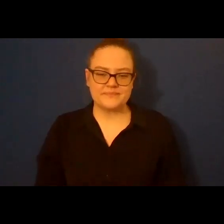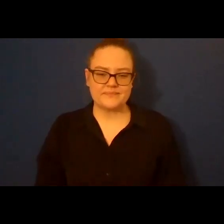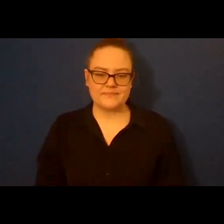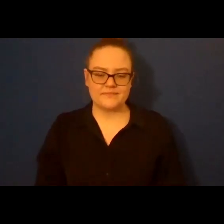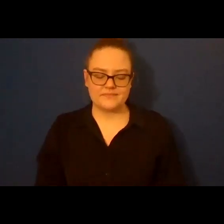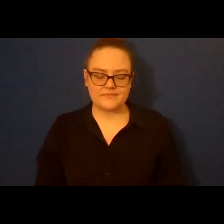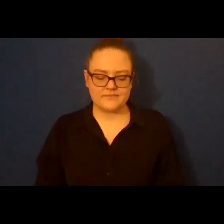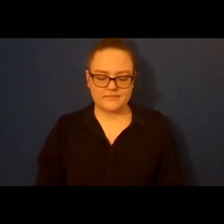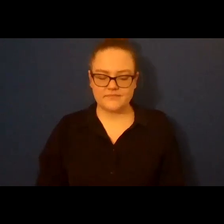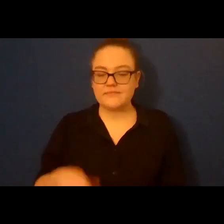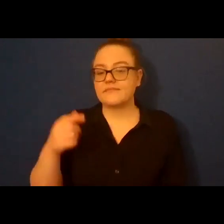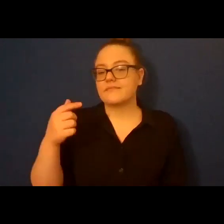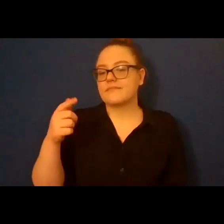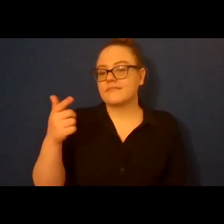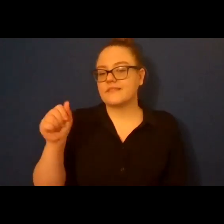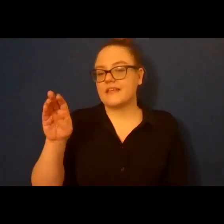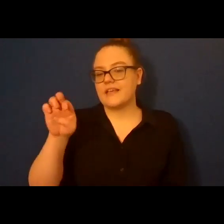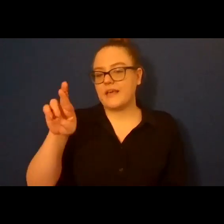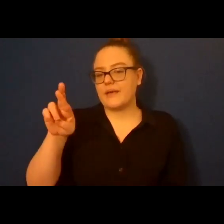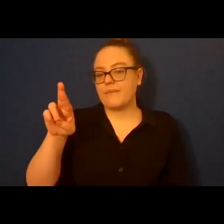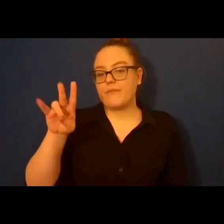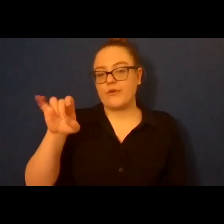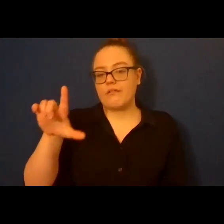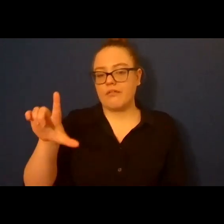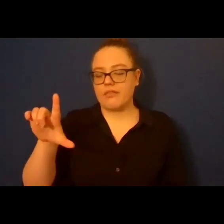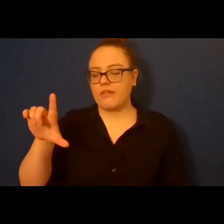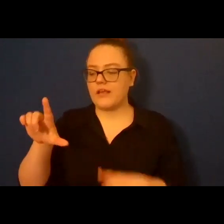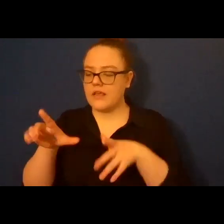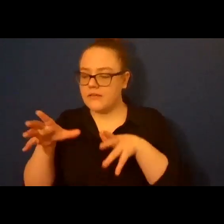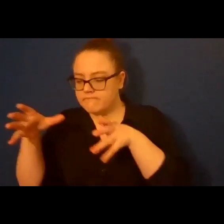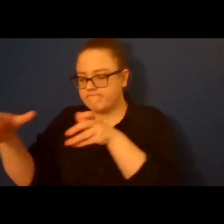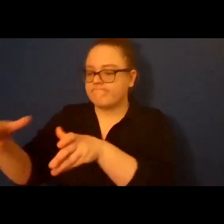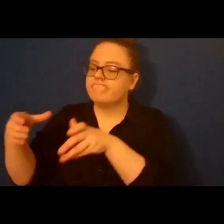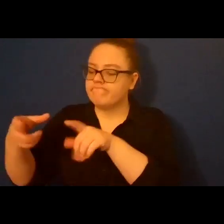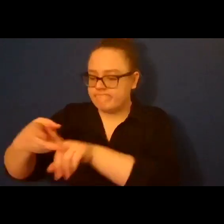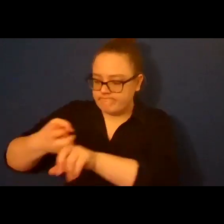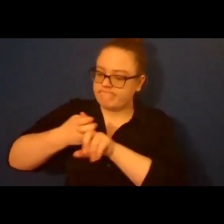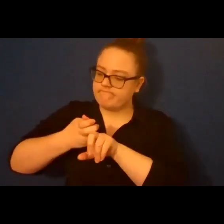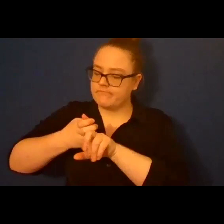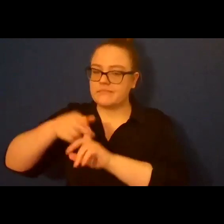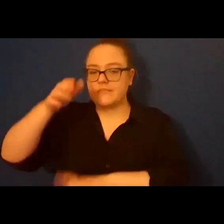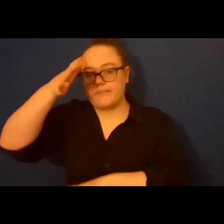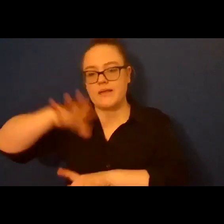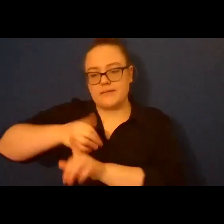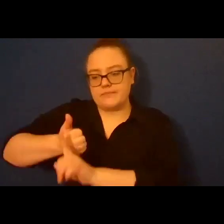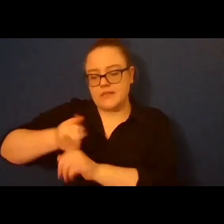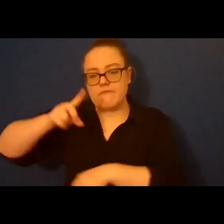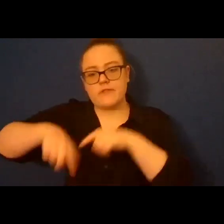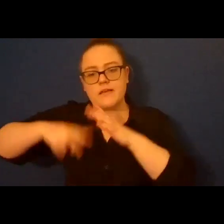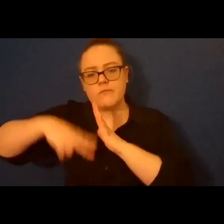Gabriel seizing the illiterate man alone and fasting in a cave and commanding read